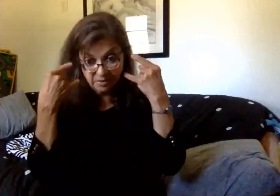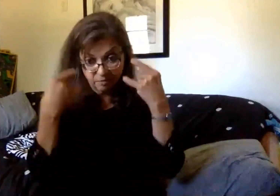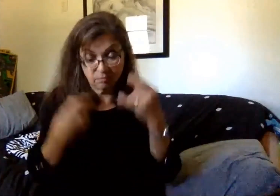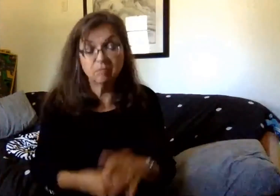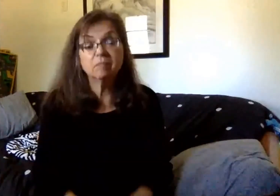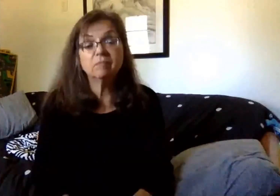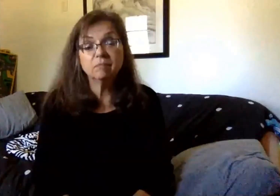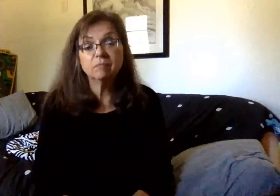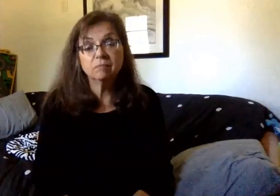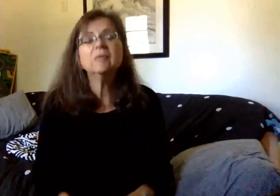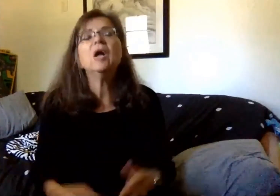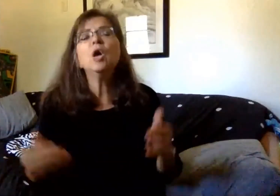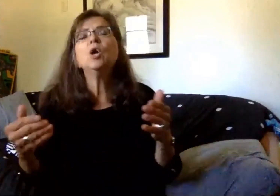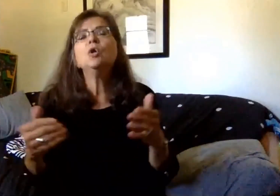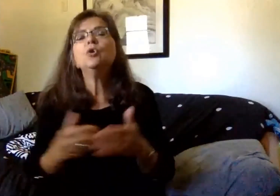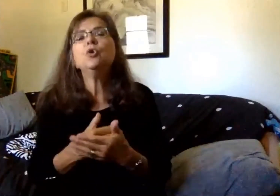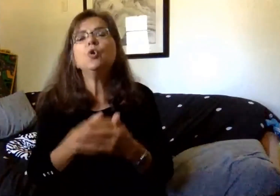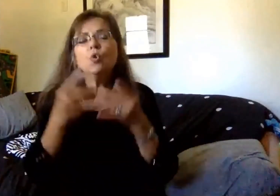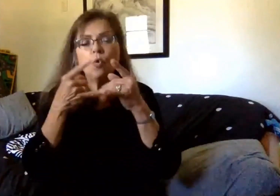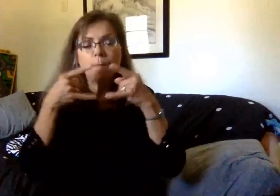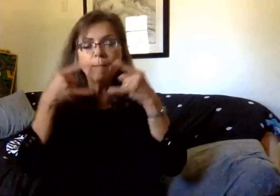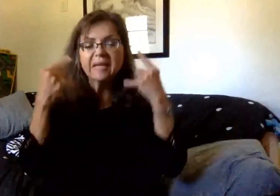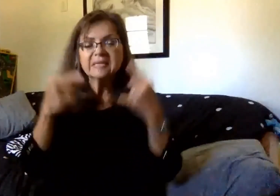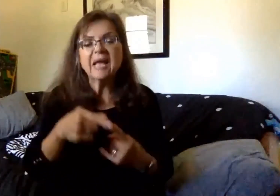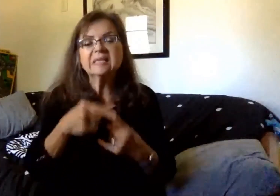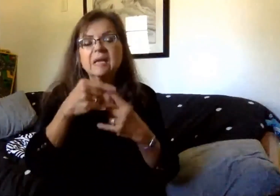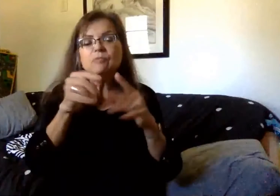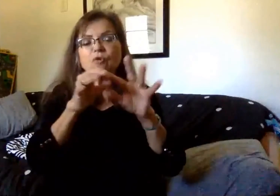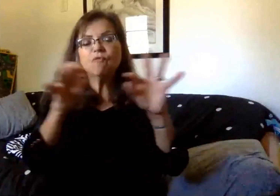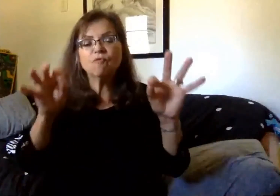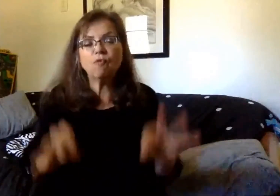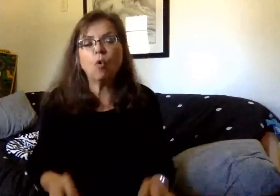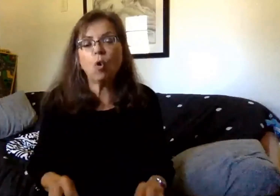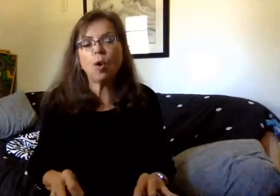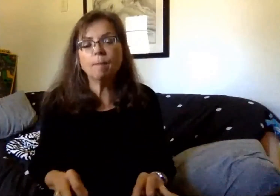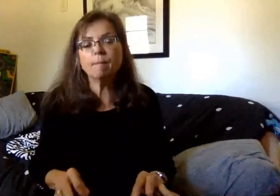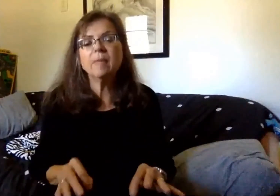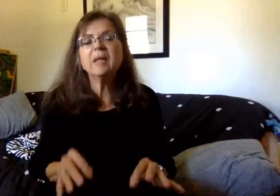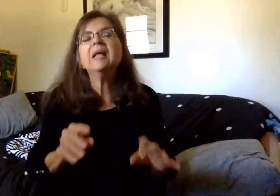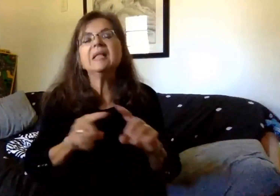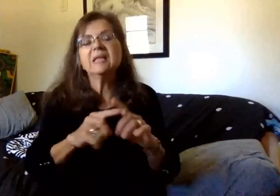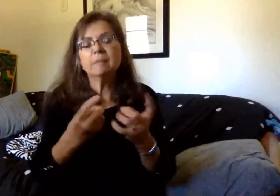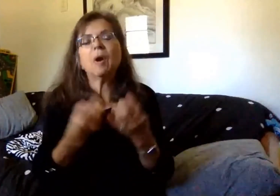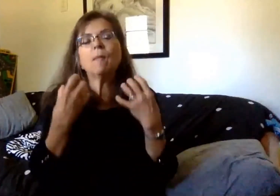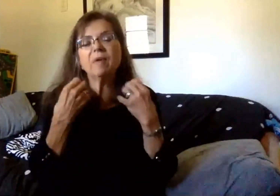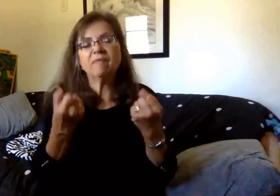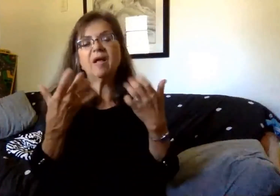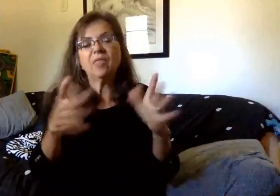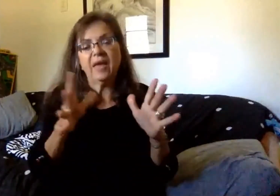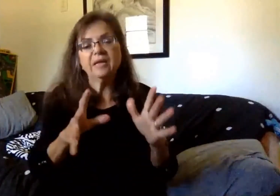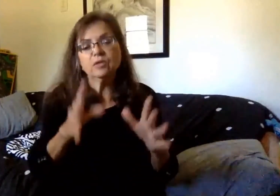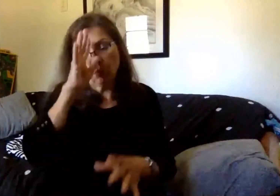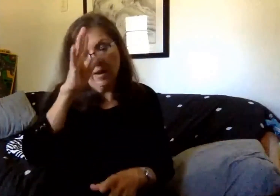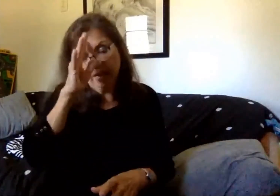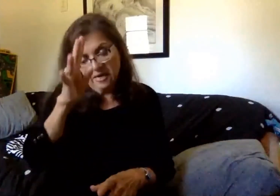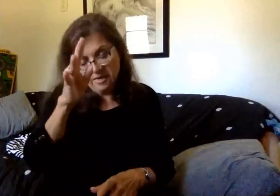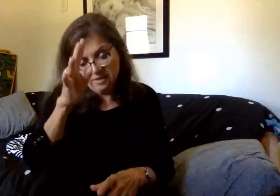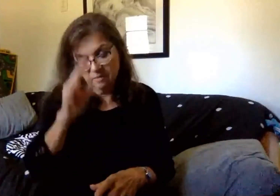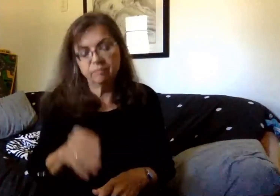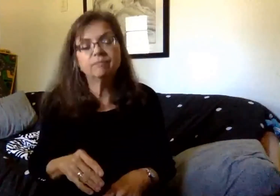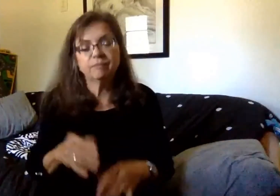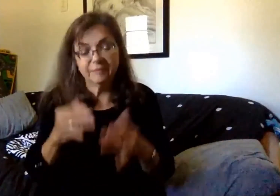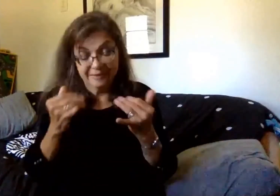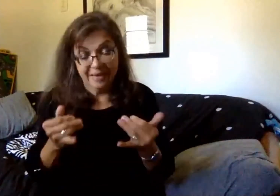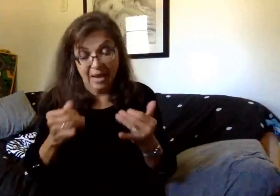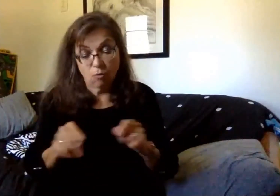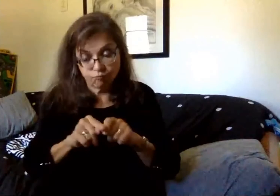A new mask exemption form has been developed by the Monroe County Department of Public Health this week. It is currently being